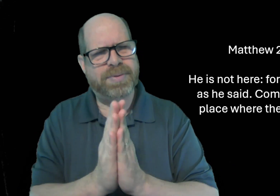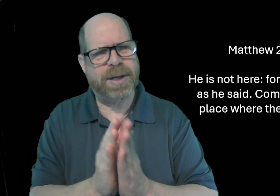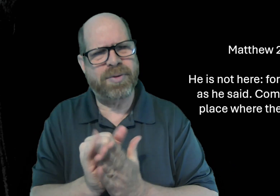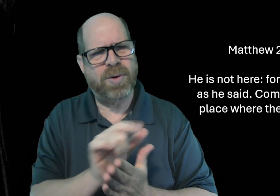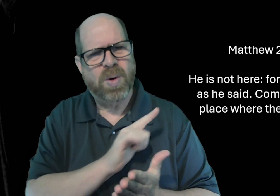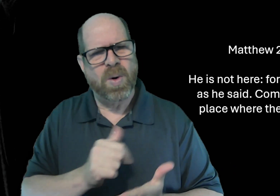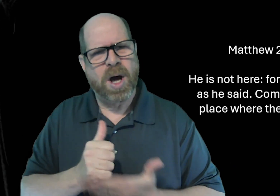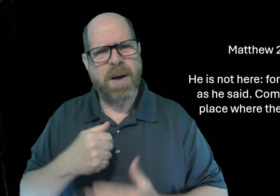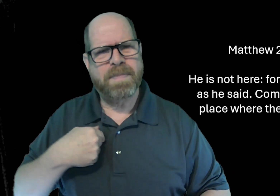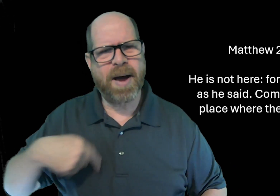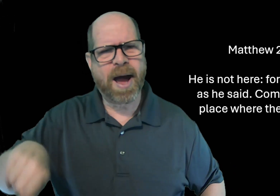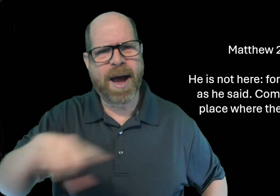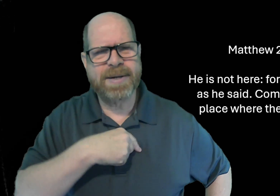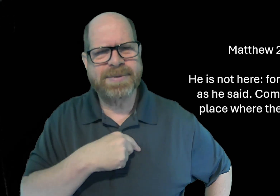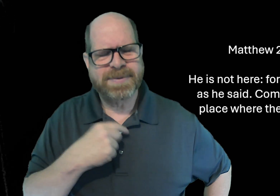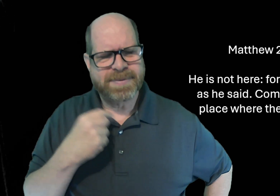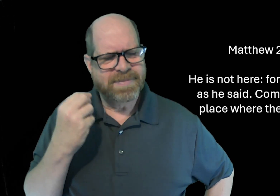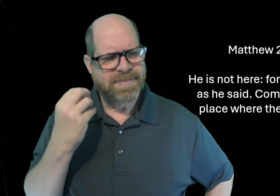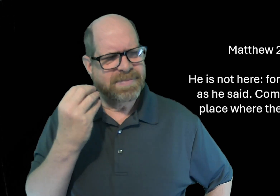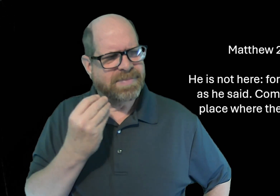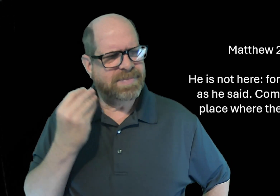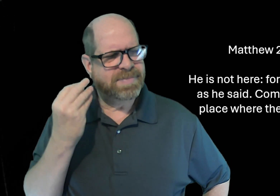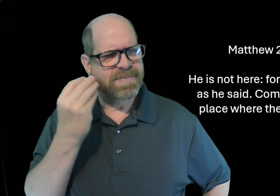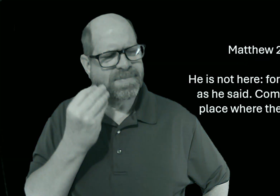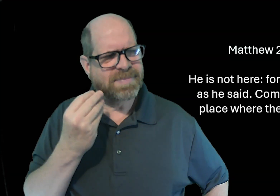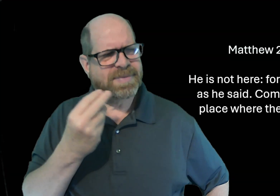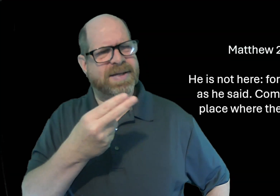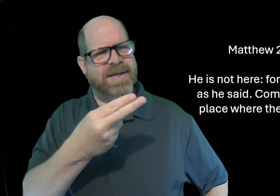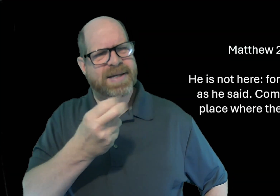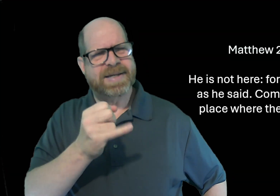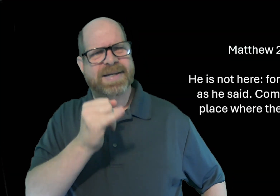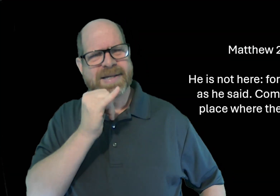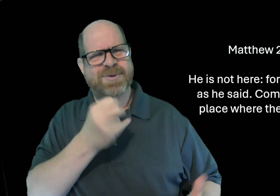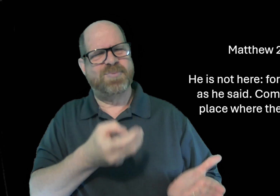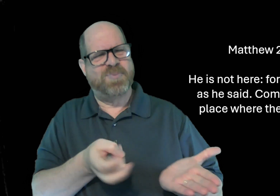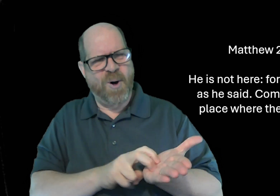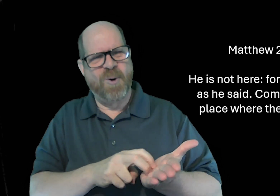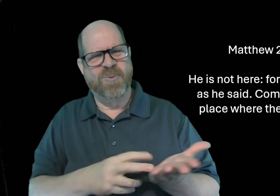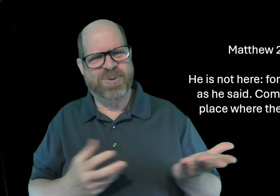and i pray that the lord would help us to think about that he is risen